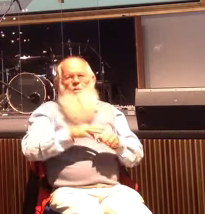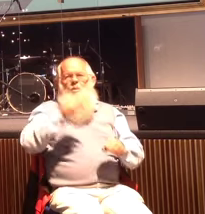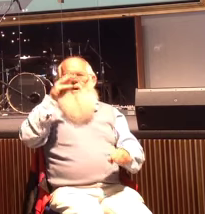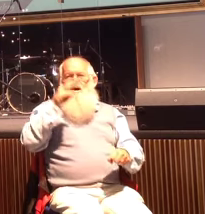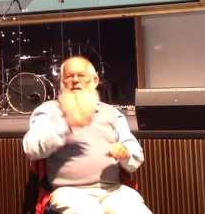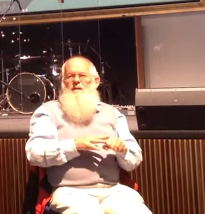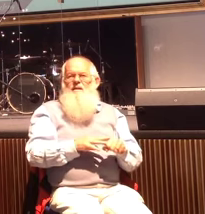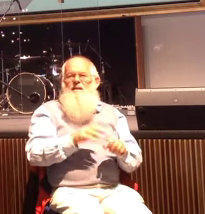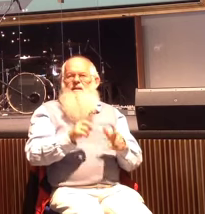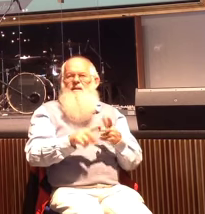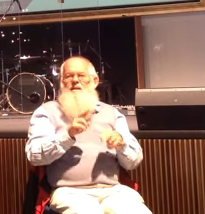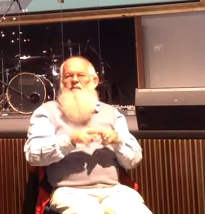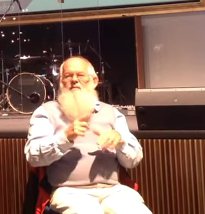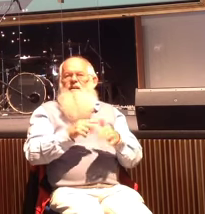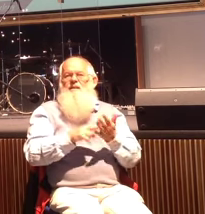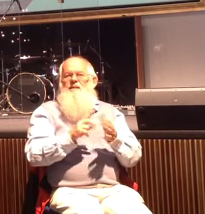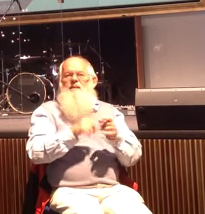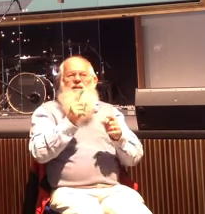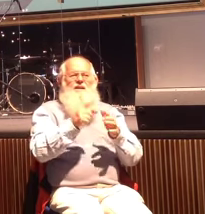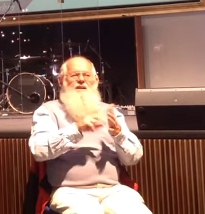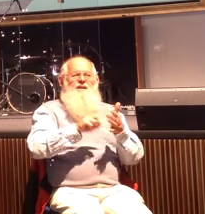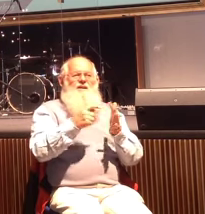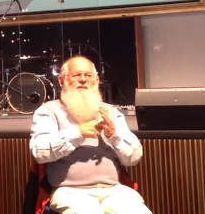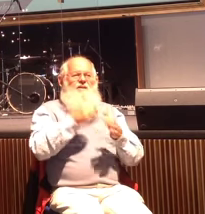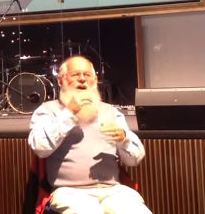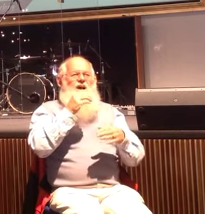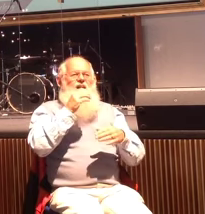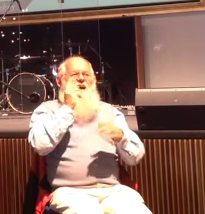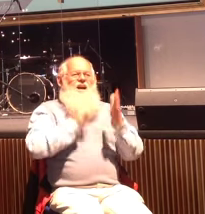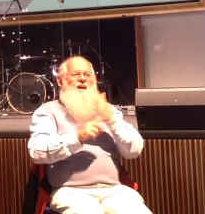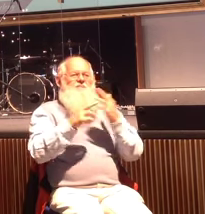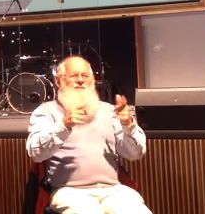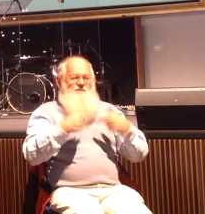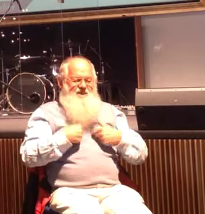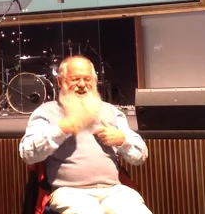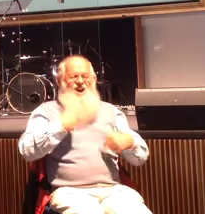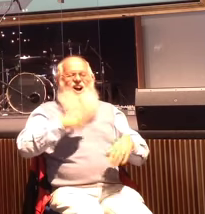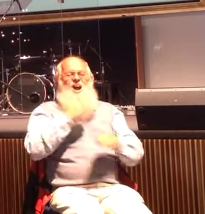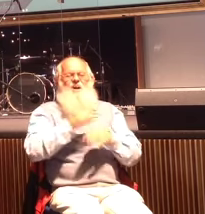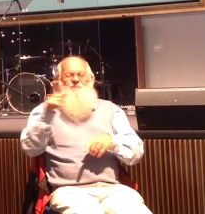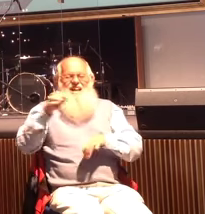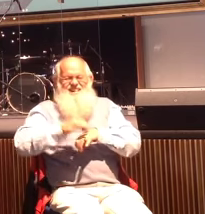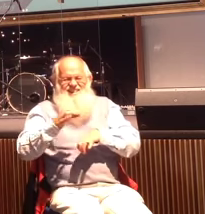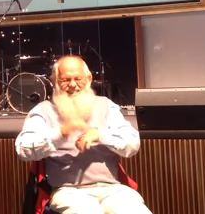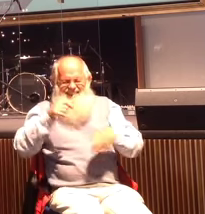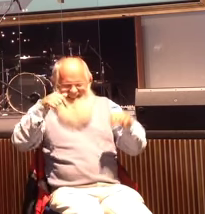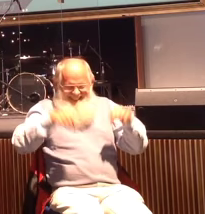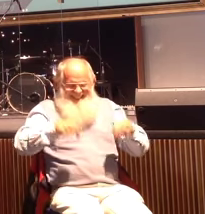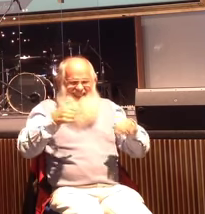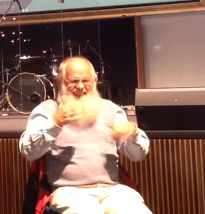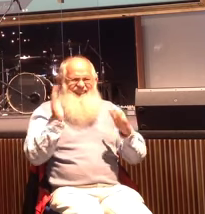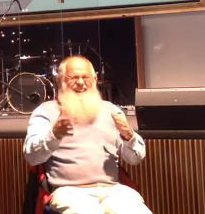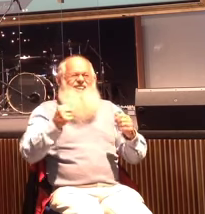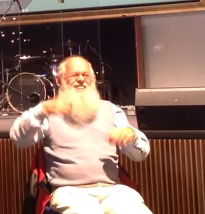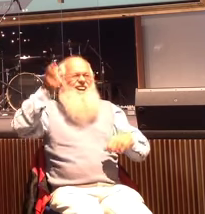if anything ever happens to me, I hope that guy's working. Because he had the authority. see, Jesus,